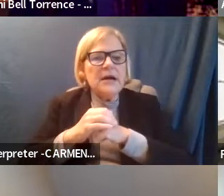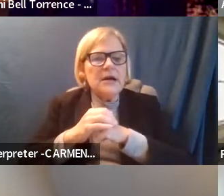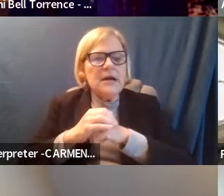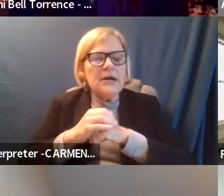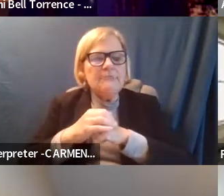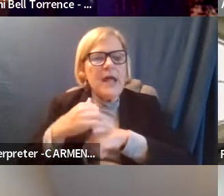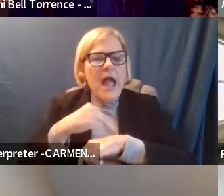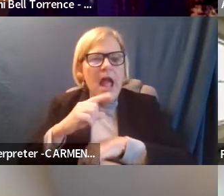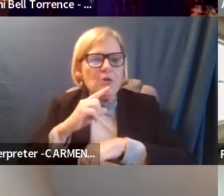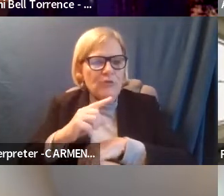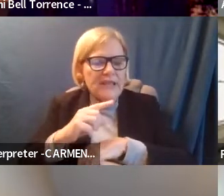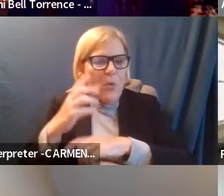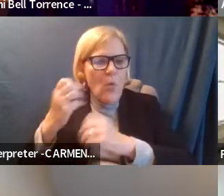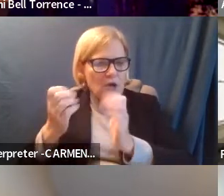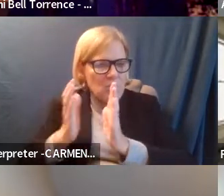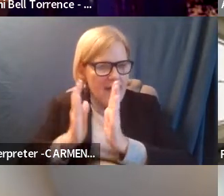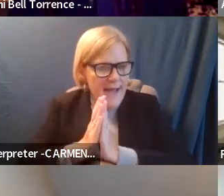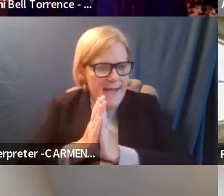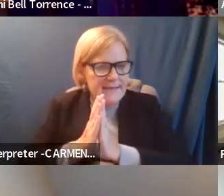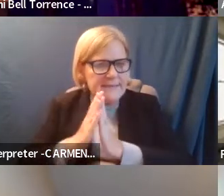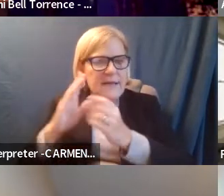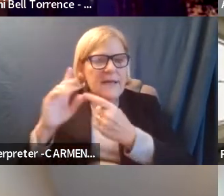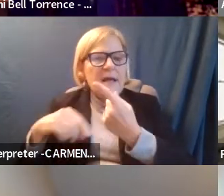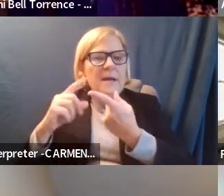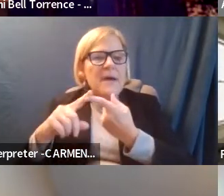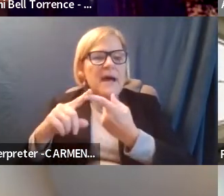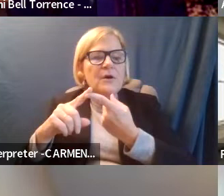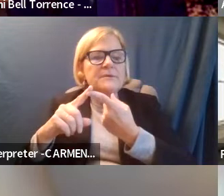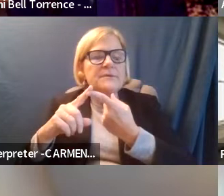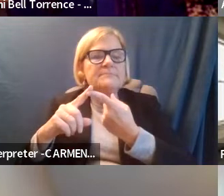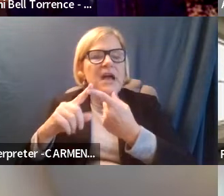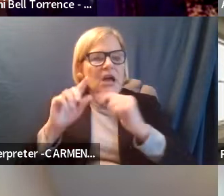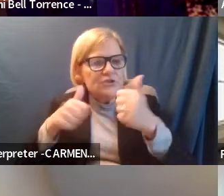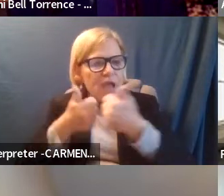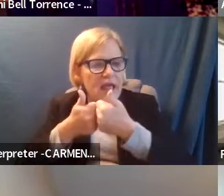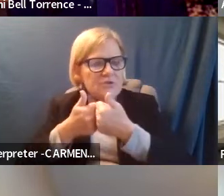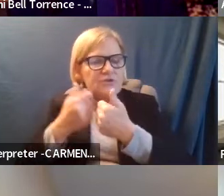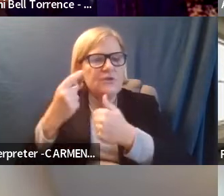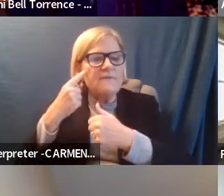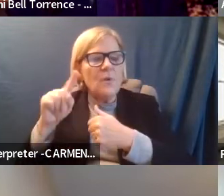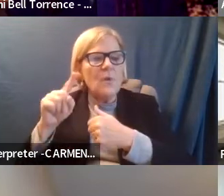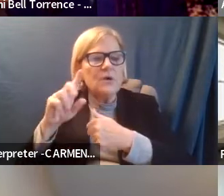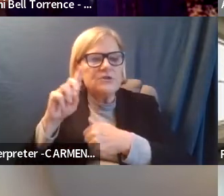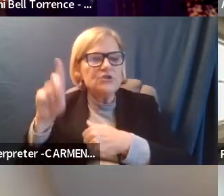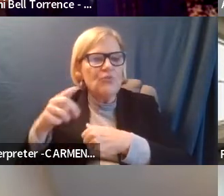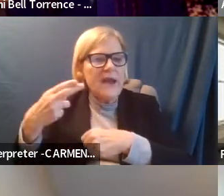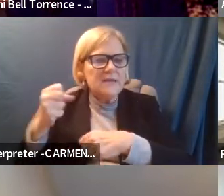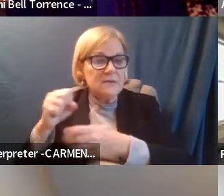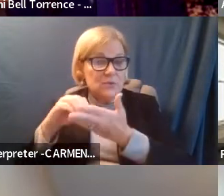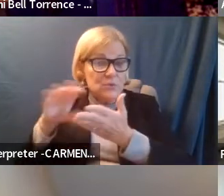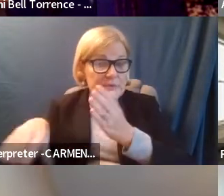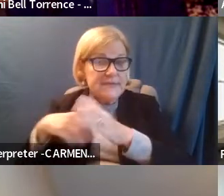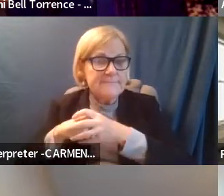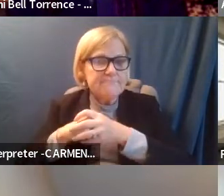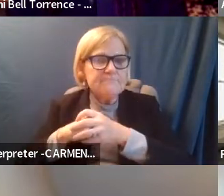I really just wanted to ask about a challenge for Detroit high school students